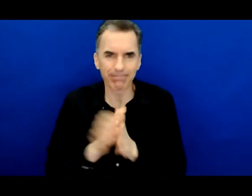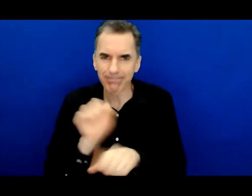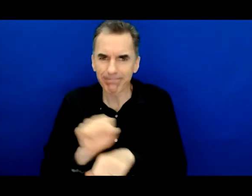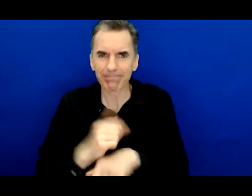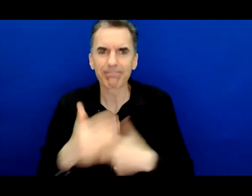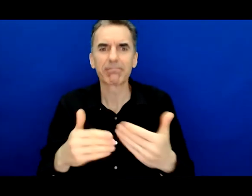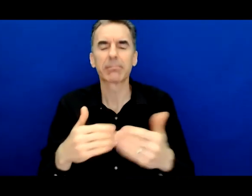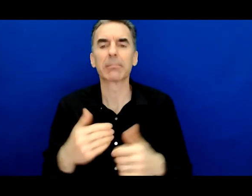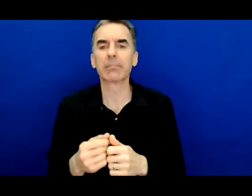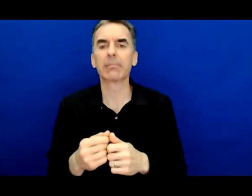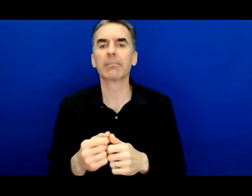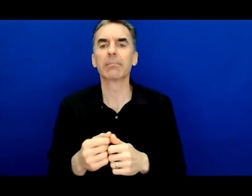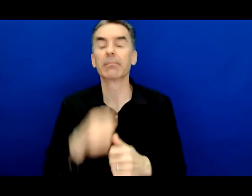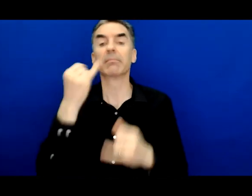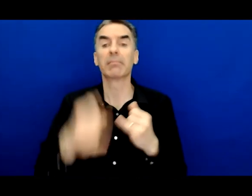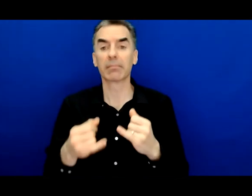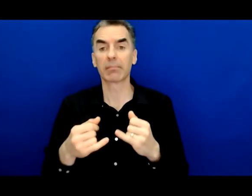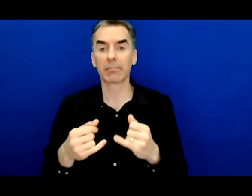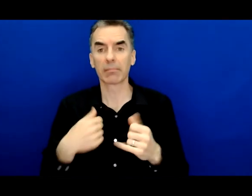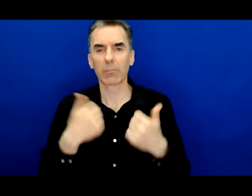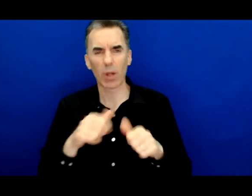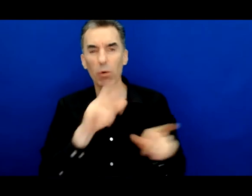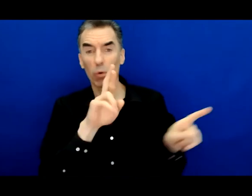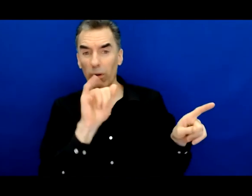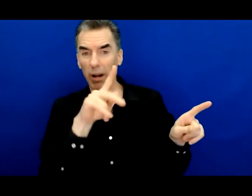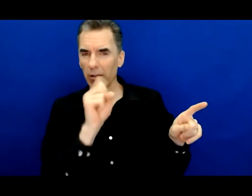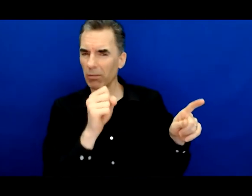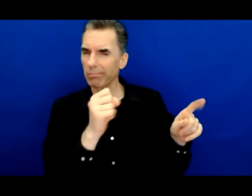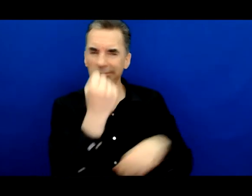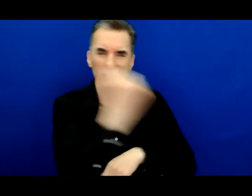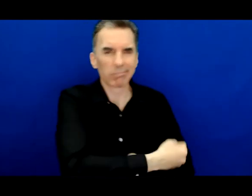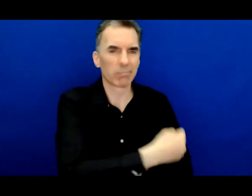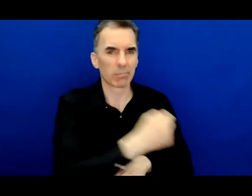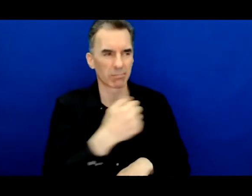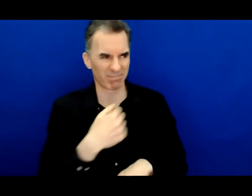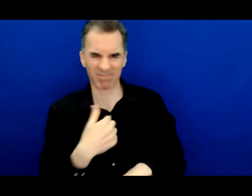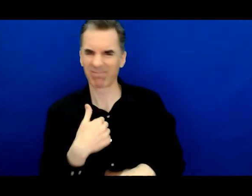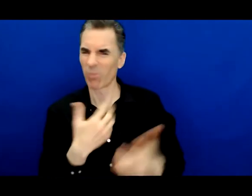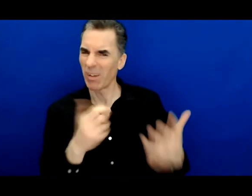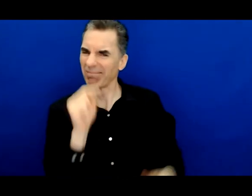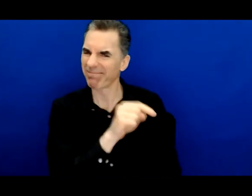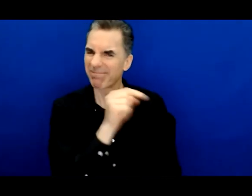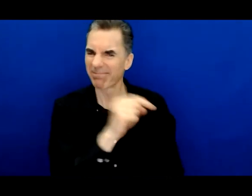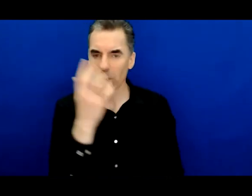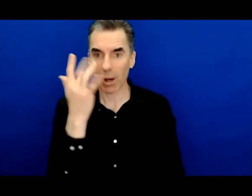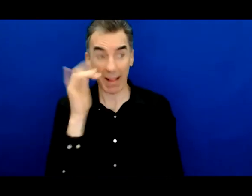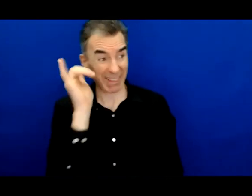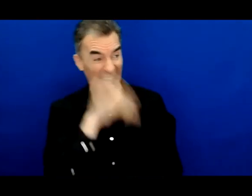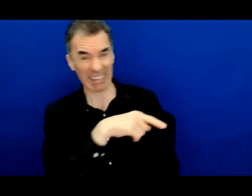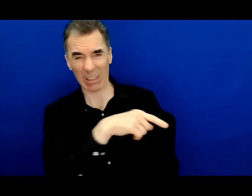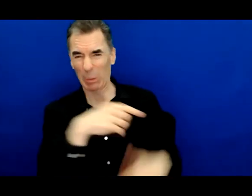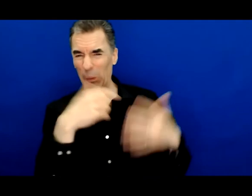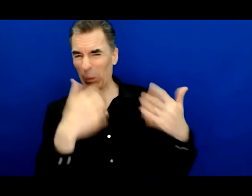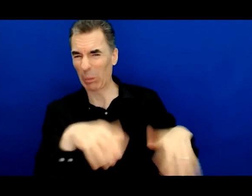initial bold effort to shut down Rikers we did that because we felt like if we could get at one of the most insidious institutions